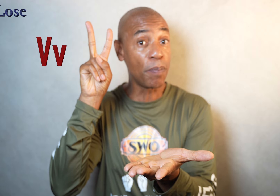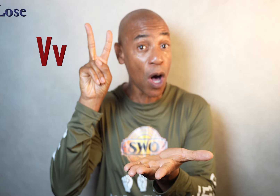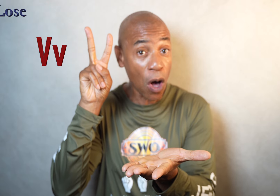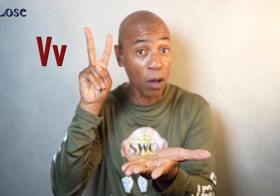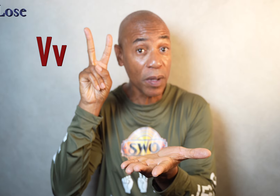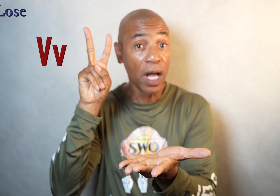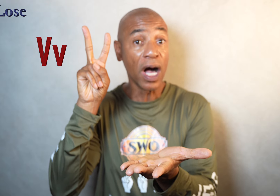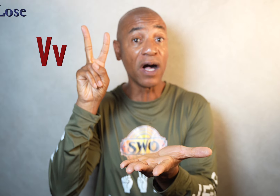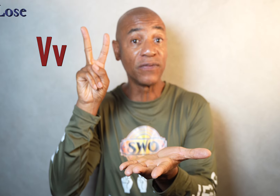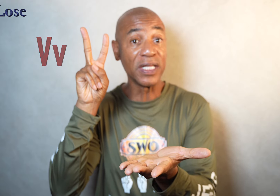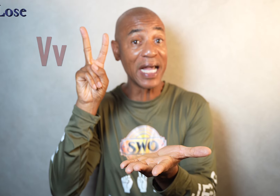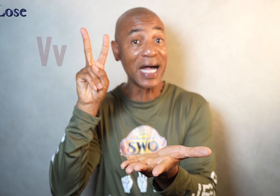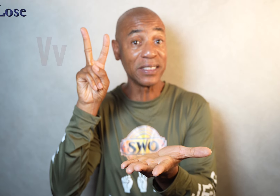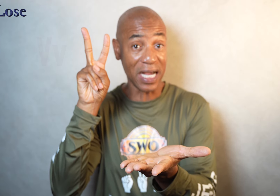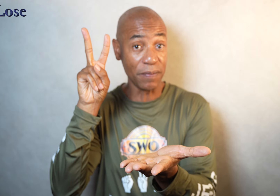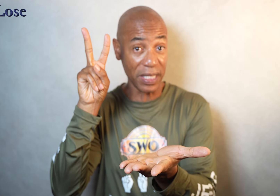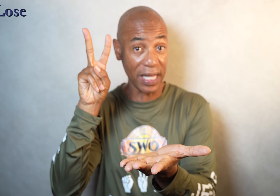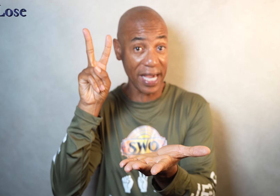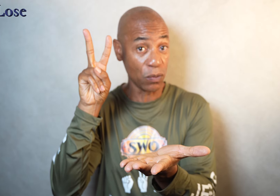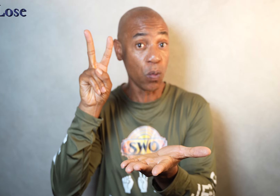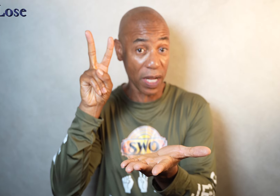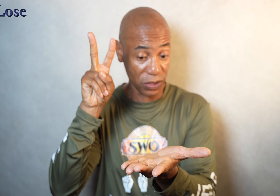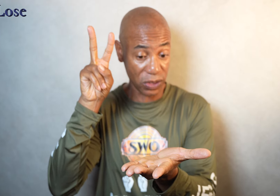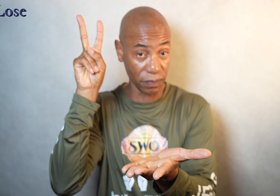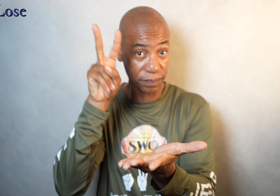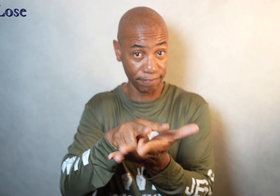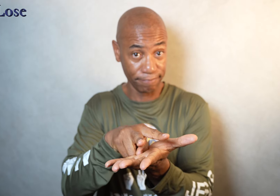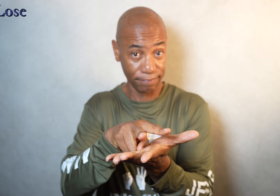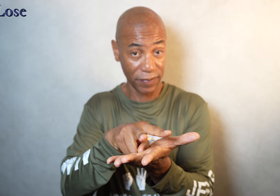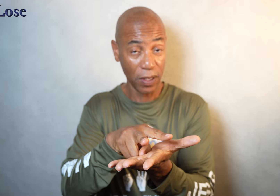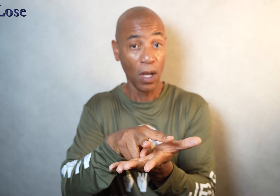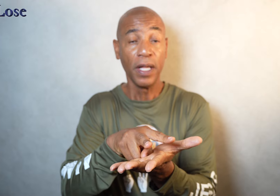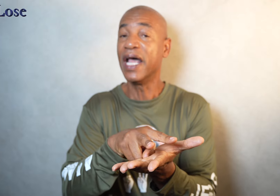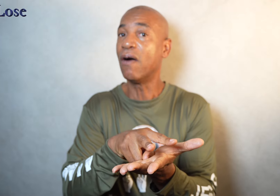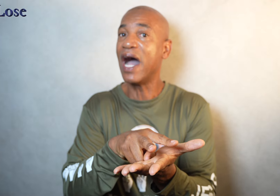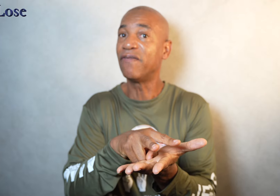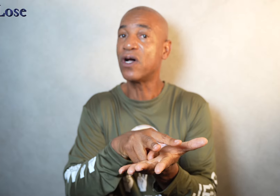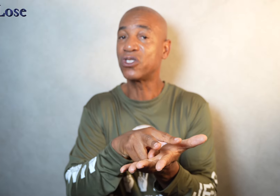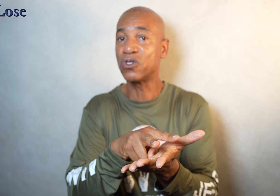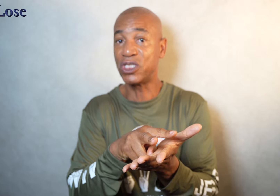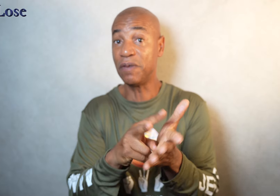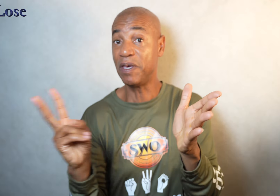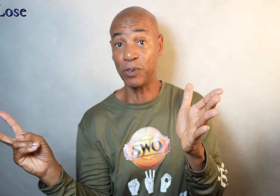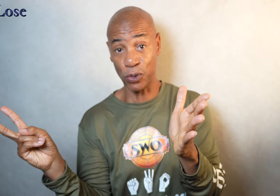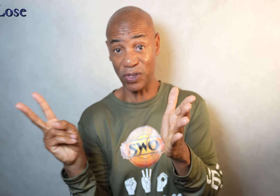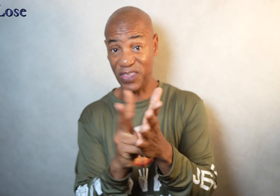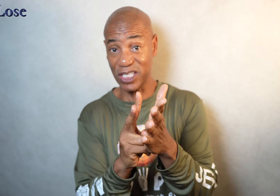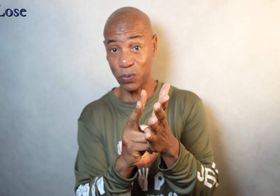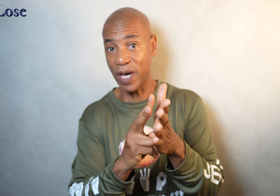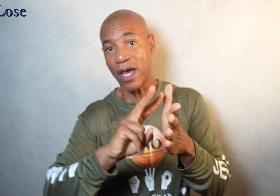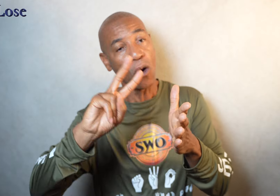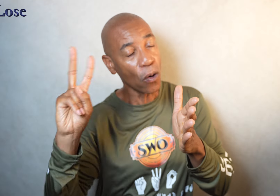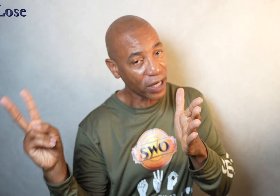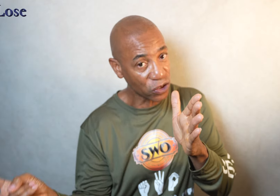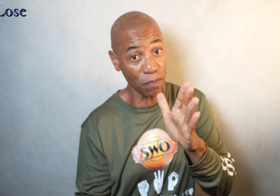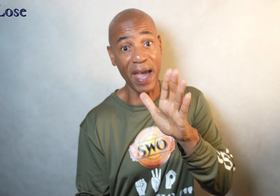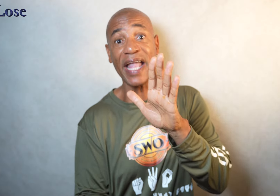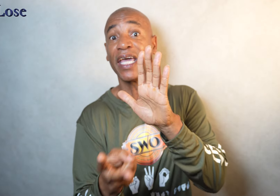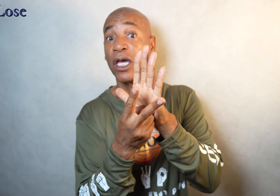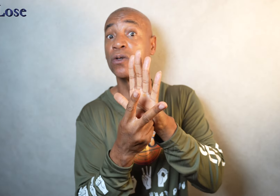palm of the non-dominant hand once. Now, I've also seen people do it this way or get dramatic and go